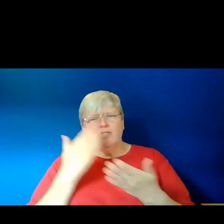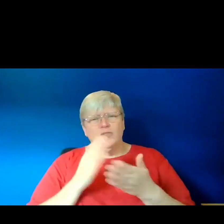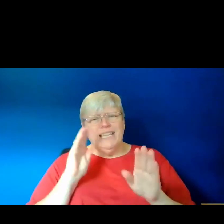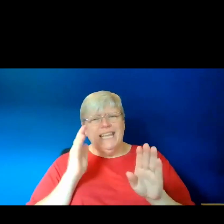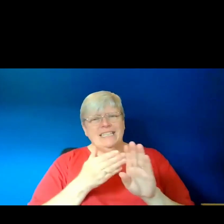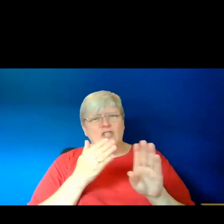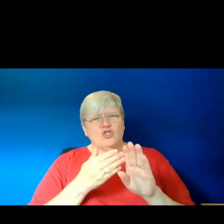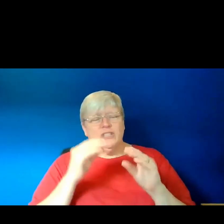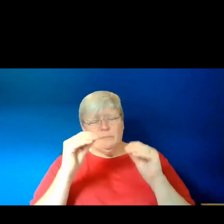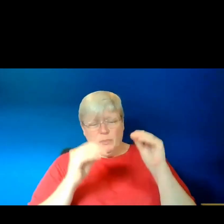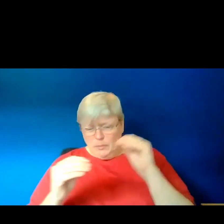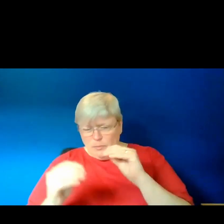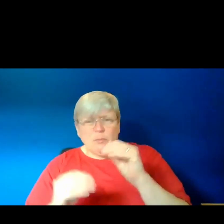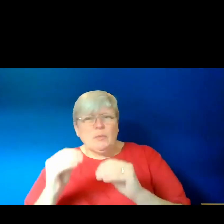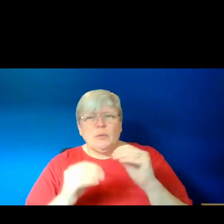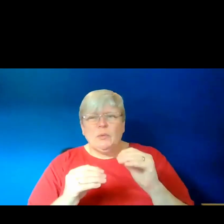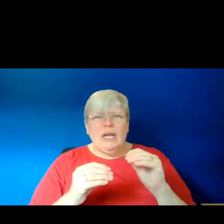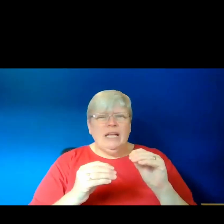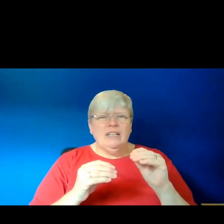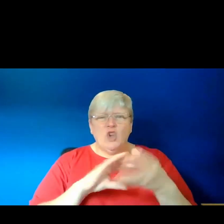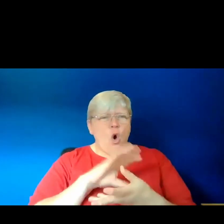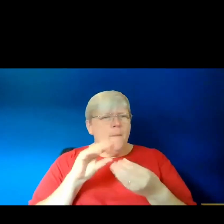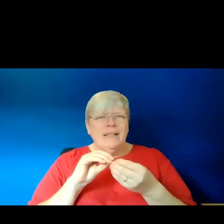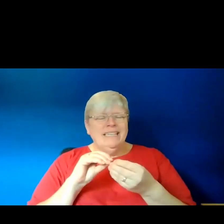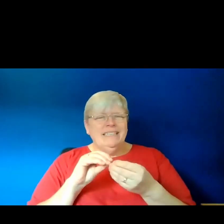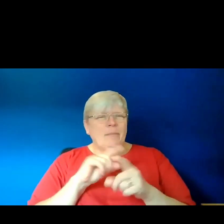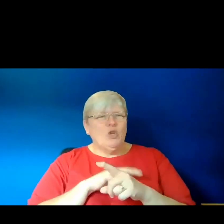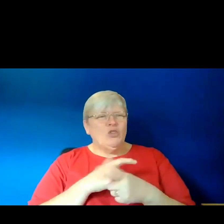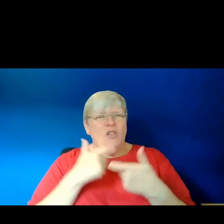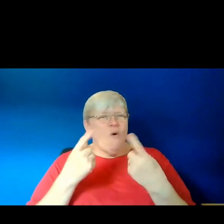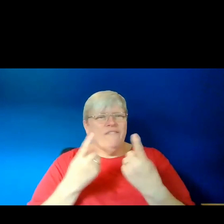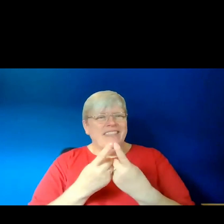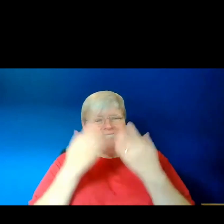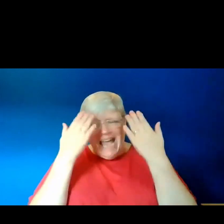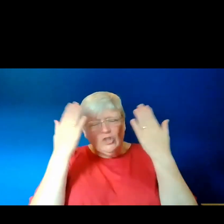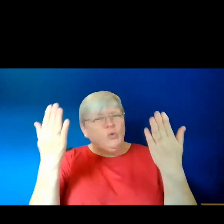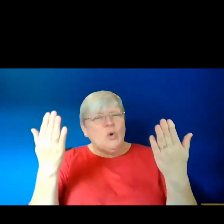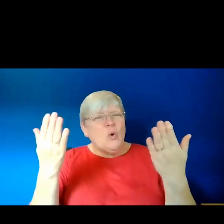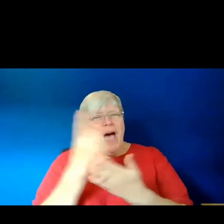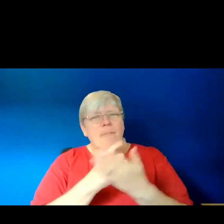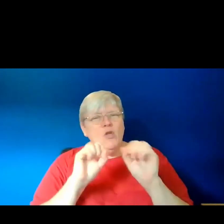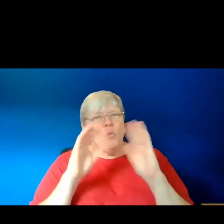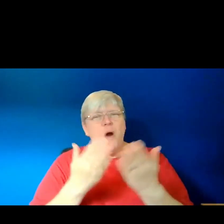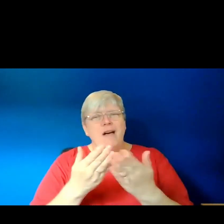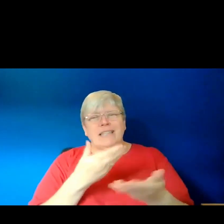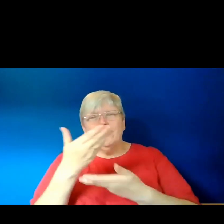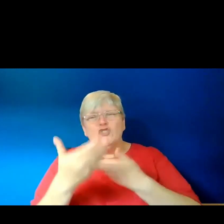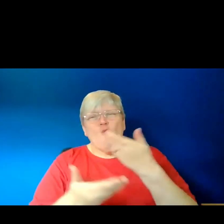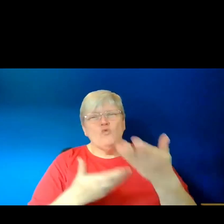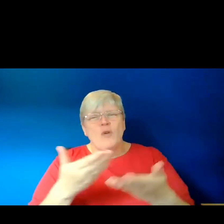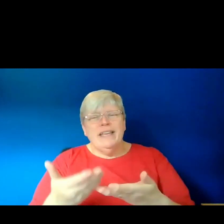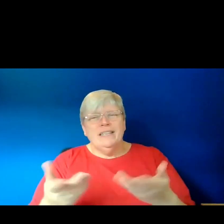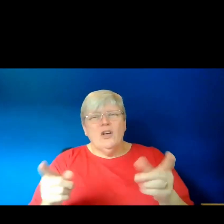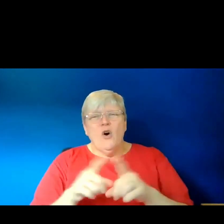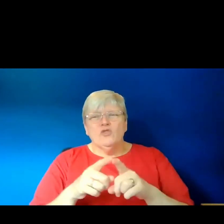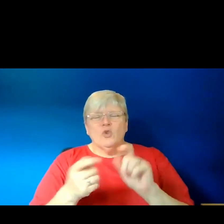fragmented, because as I said, there is much that I don't know about these worlds and these stories. And also these stories